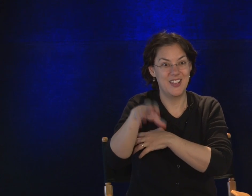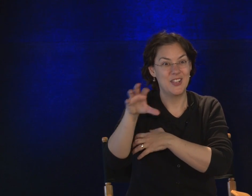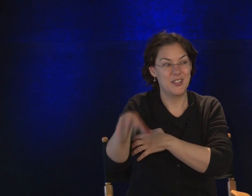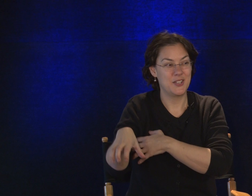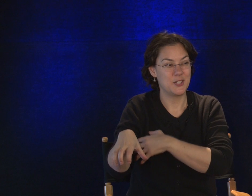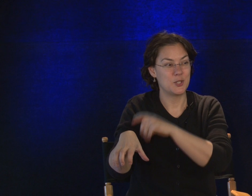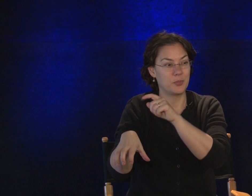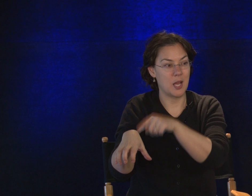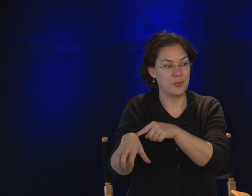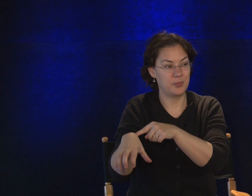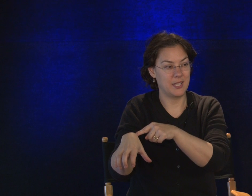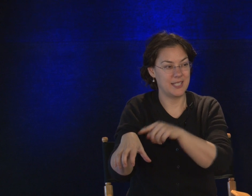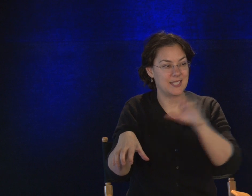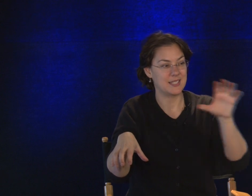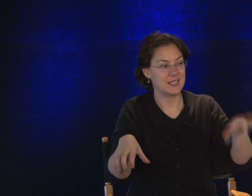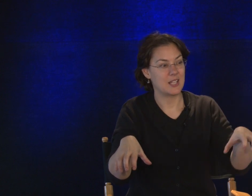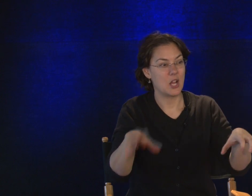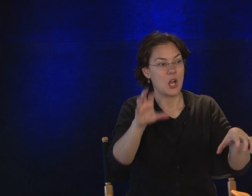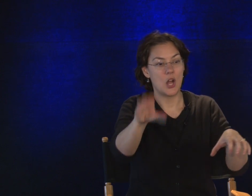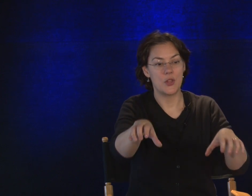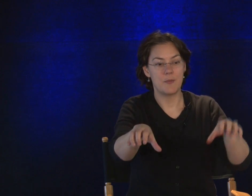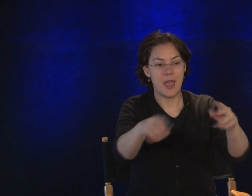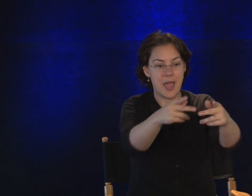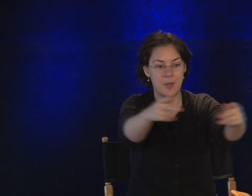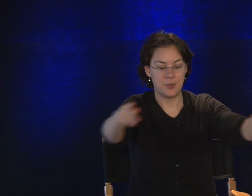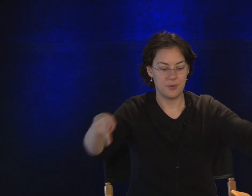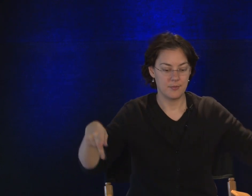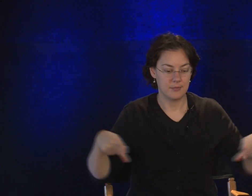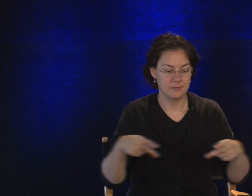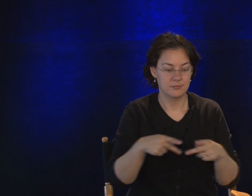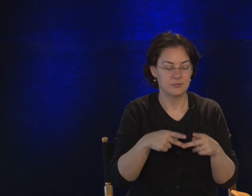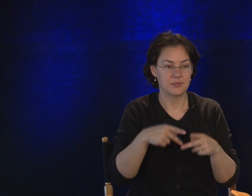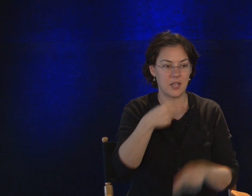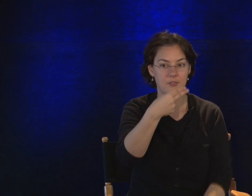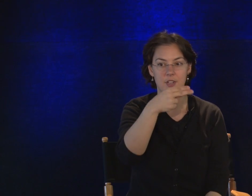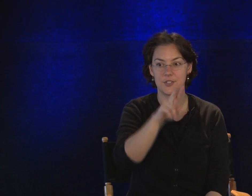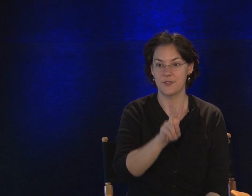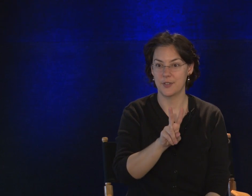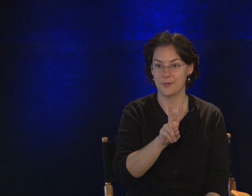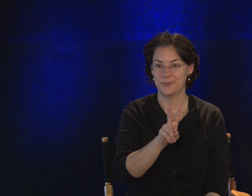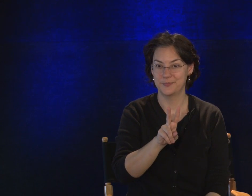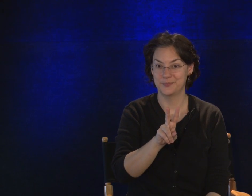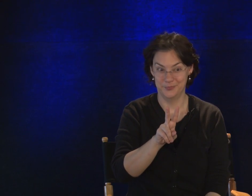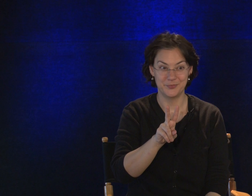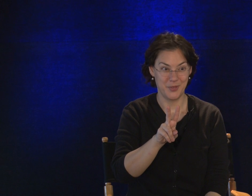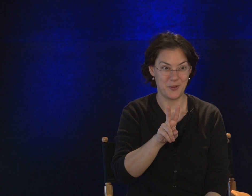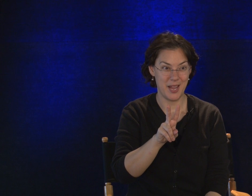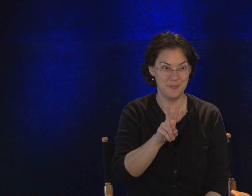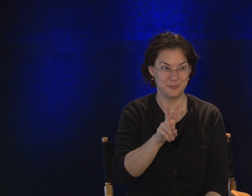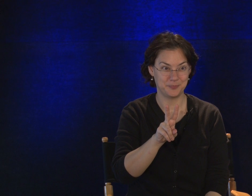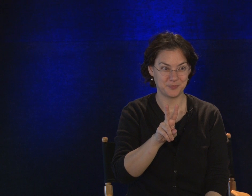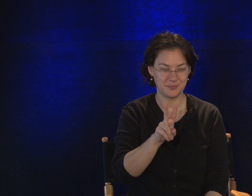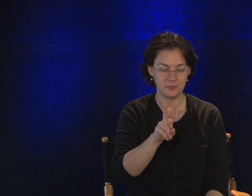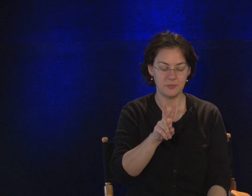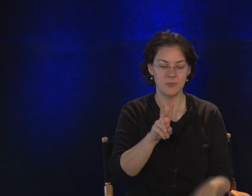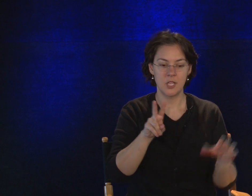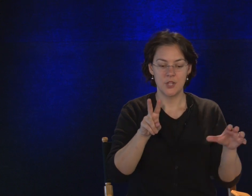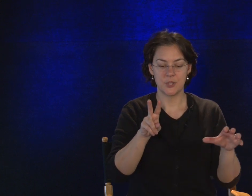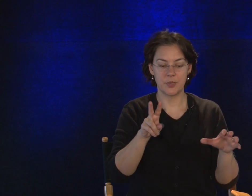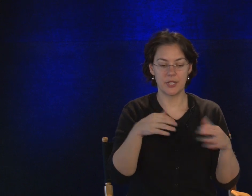to plop a place on the map of Hendersonville. Okay? So we're